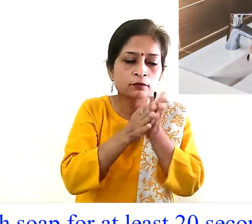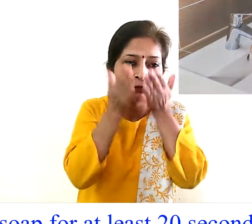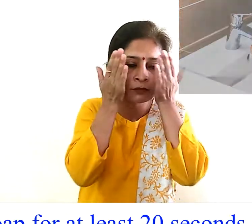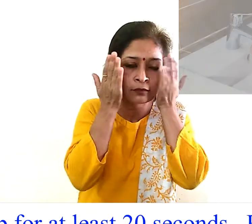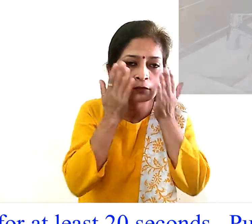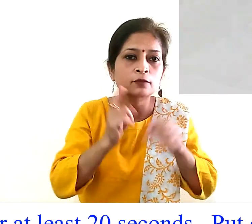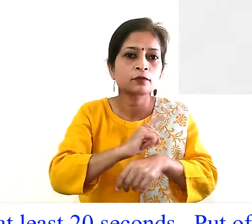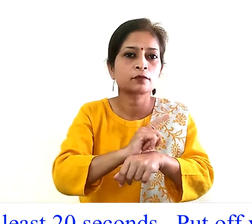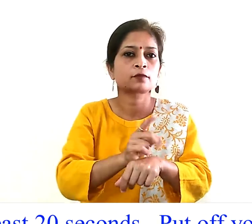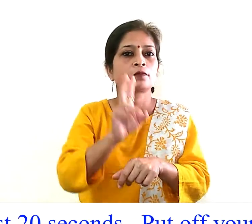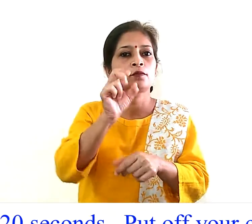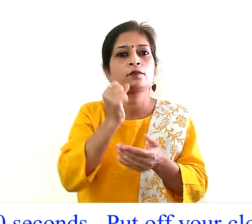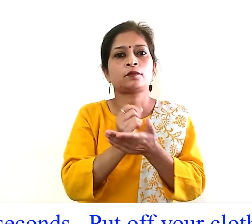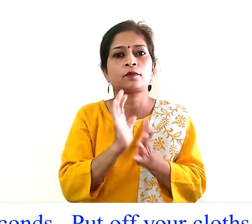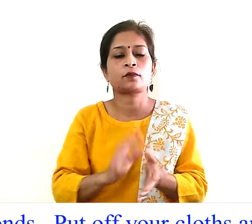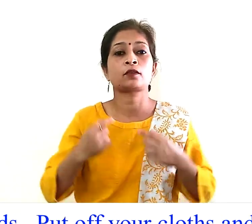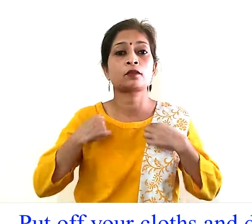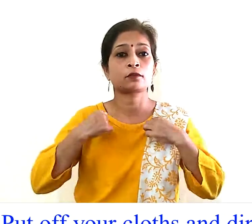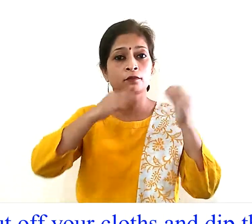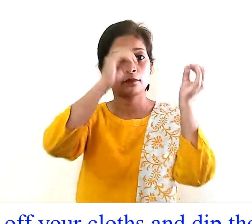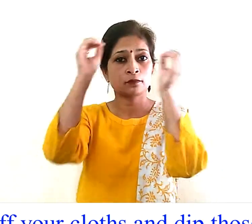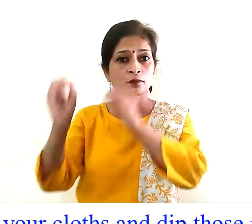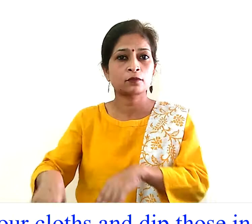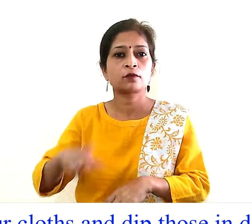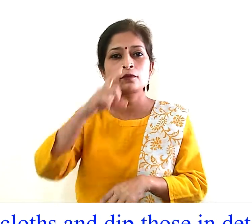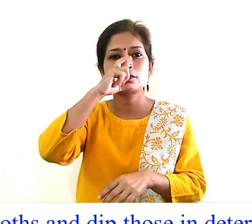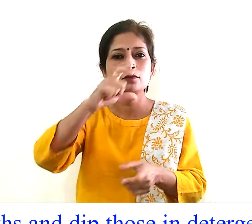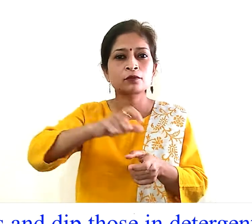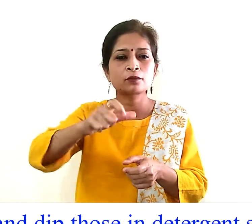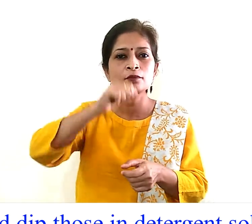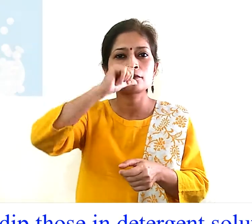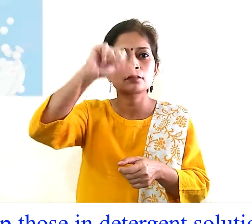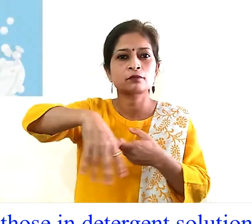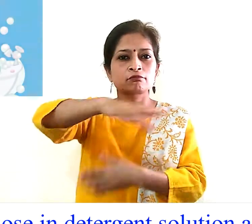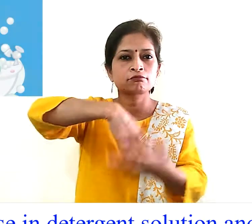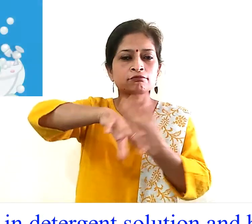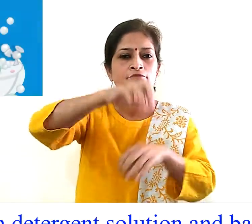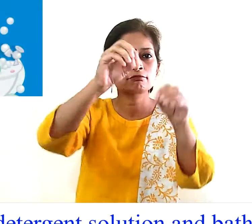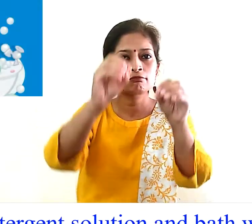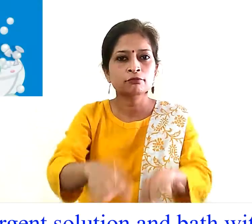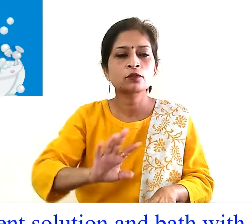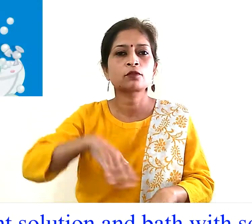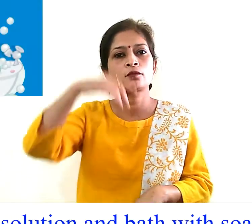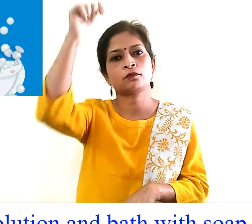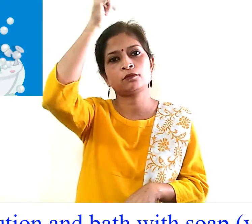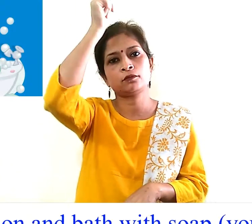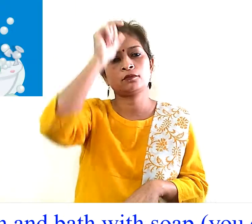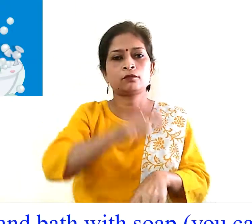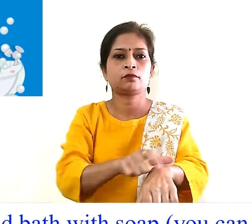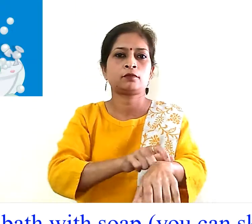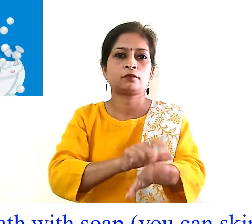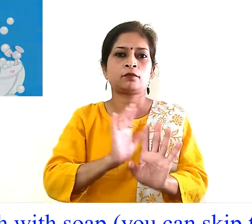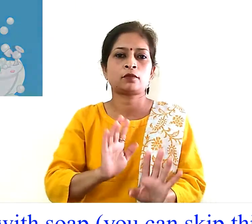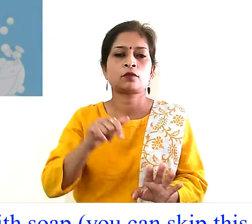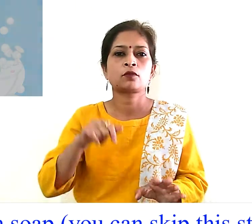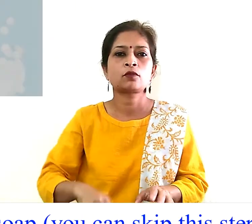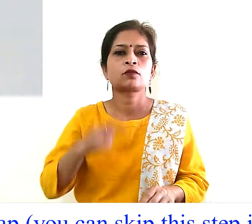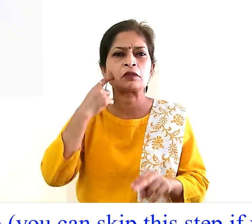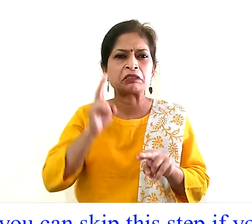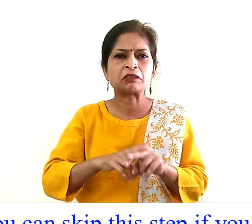seconds put off your clothes and dip those in detergent solution and take bath with soap you can skip this step if you